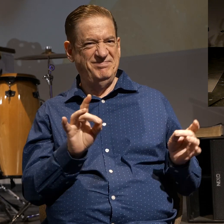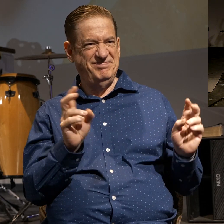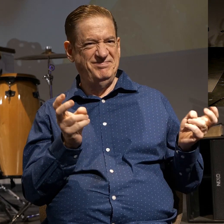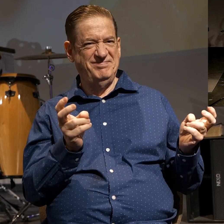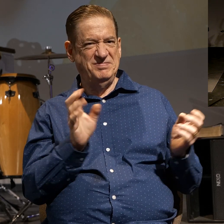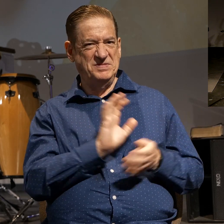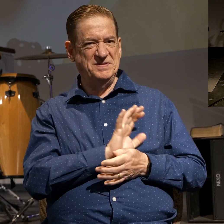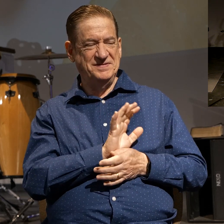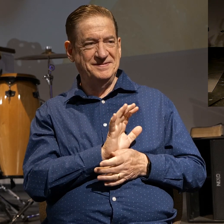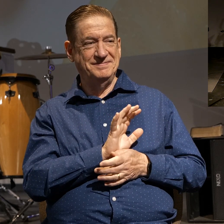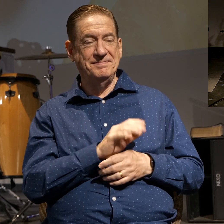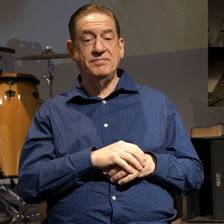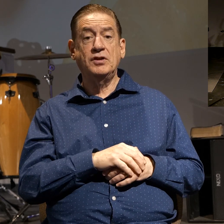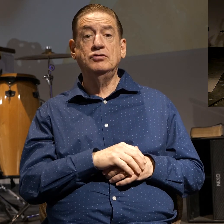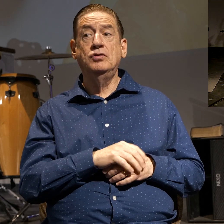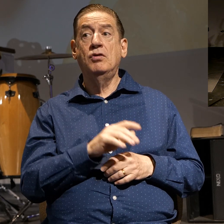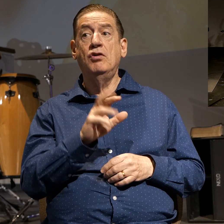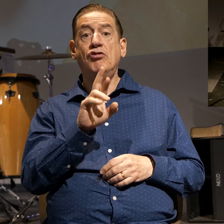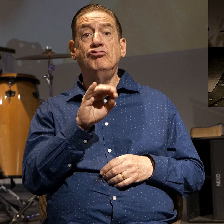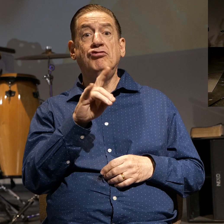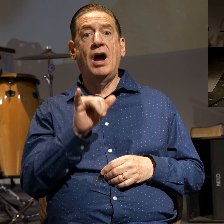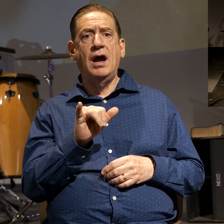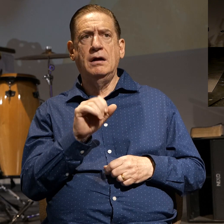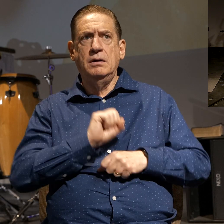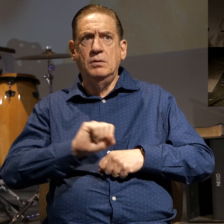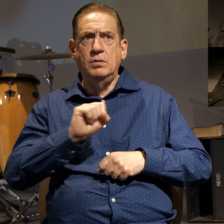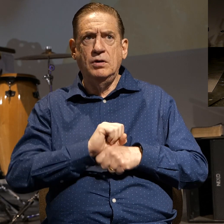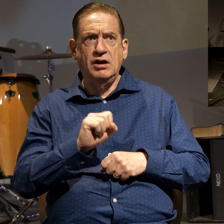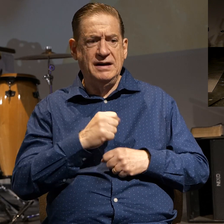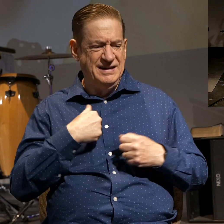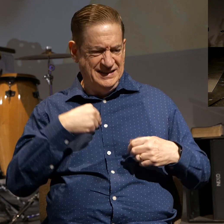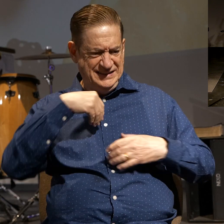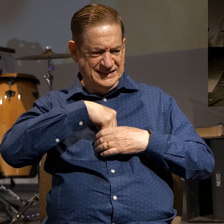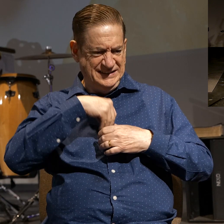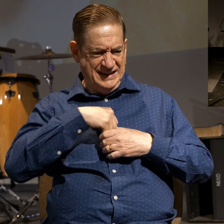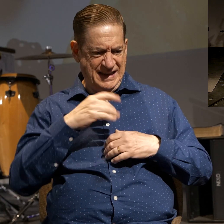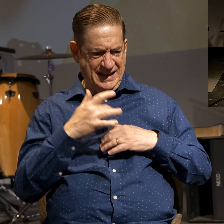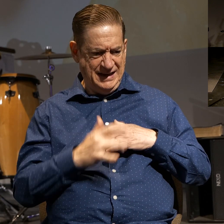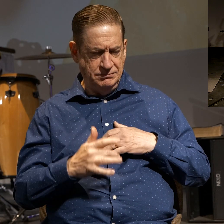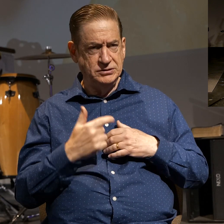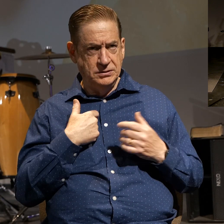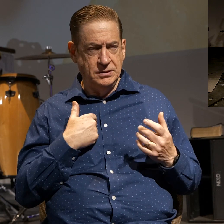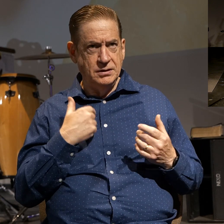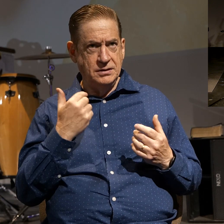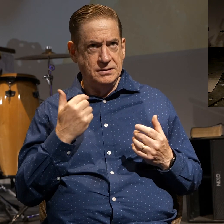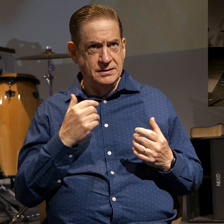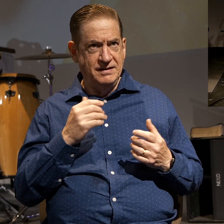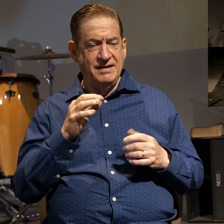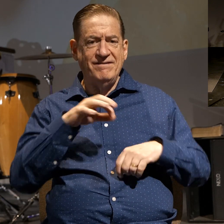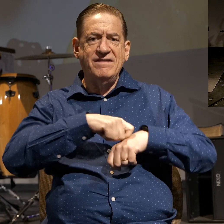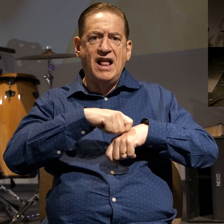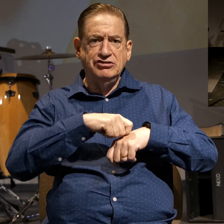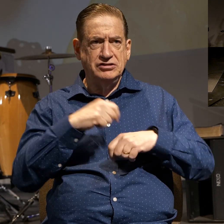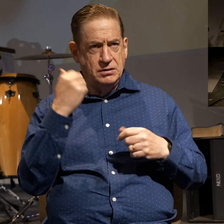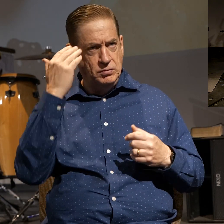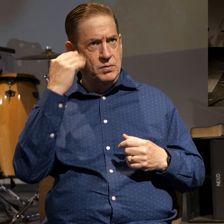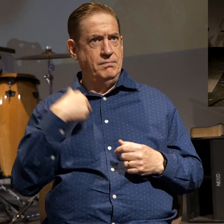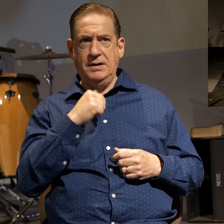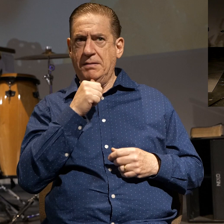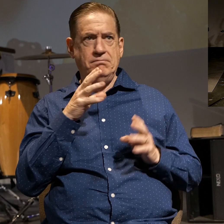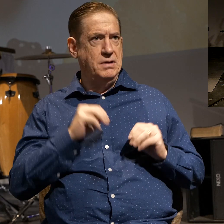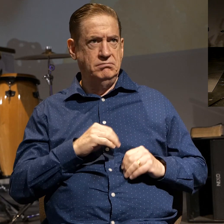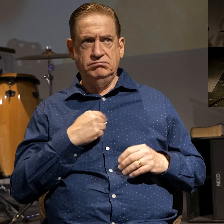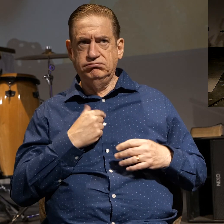Rocky is working to fill the emptiness inside. That's the work of the flesh. Now, listen to me. Every